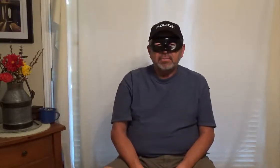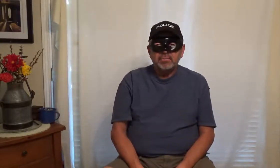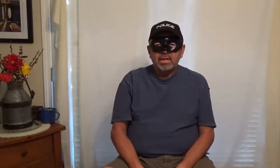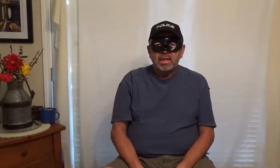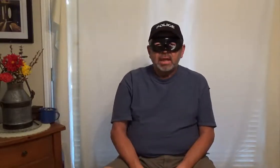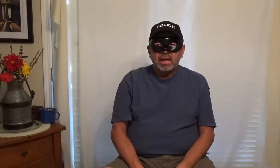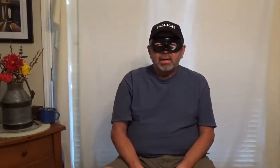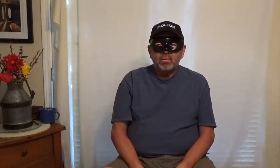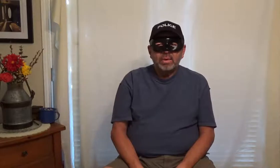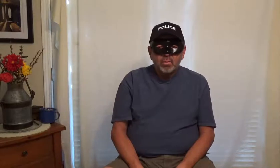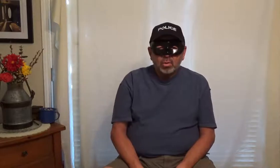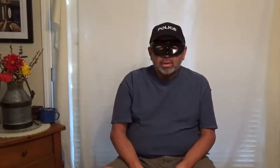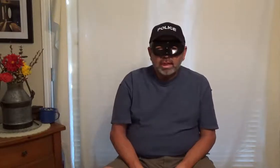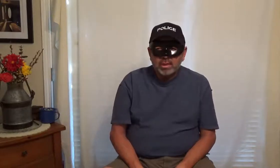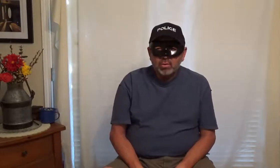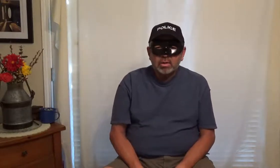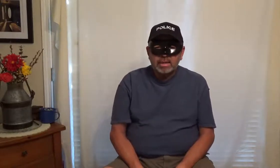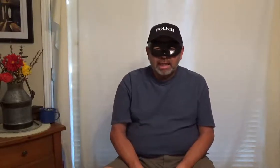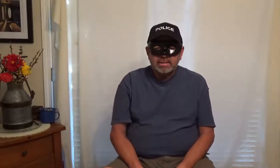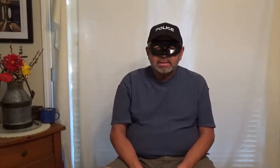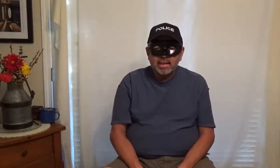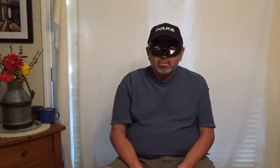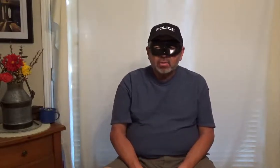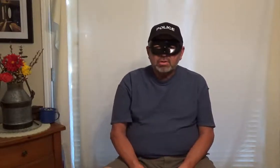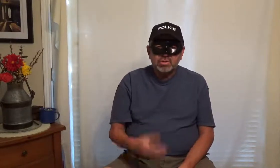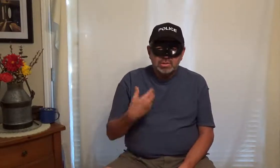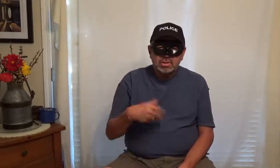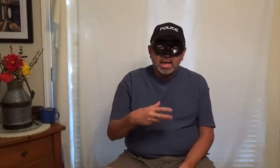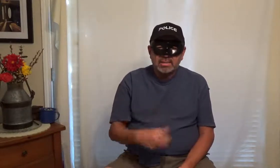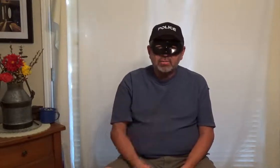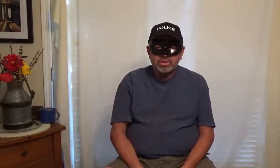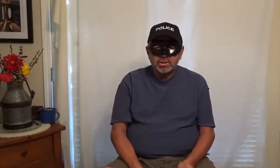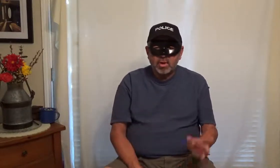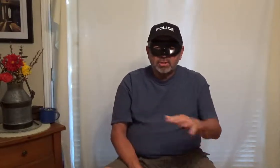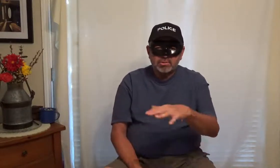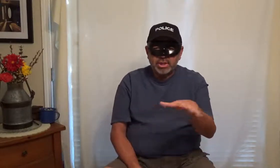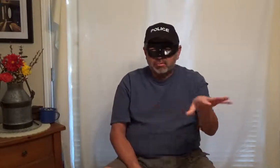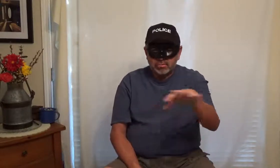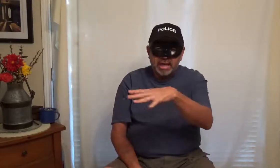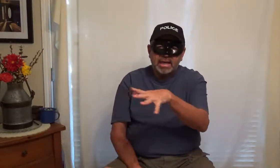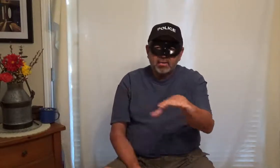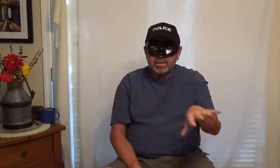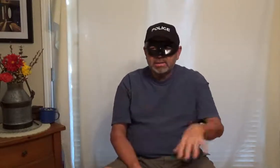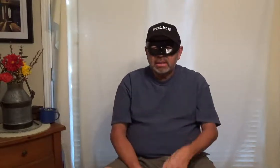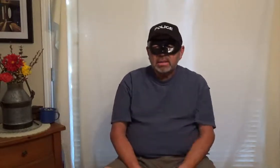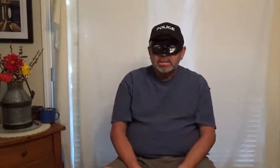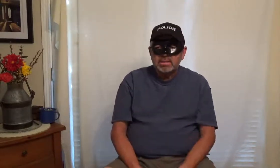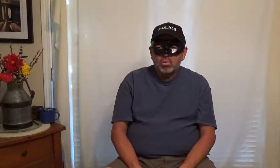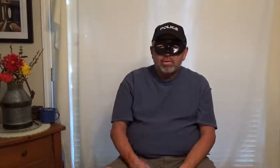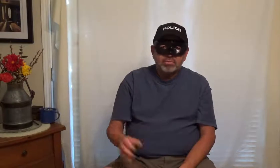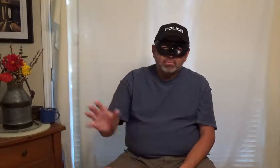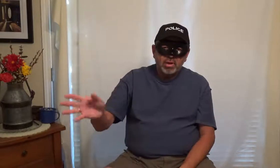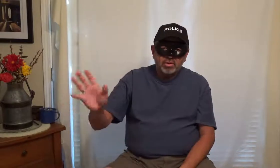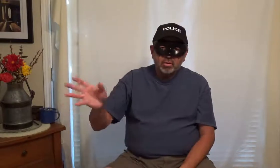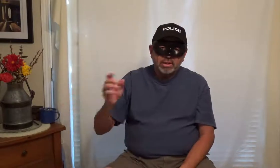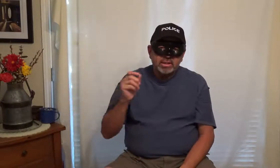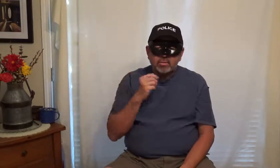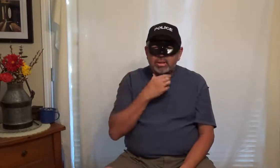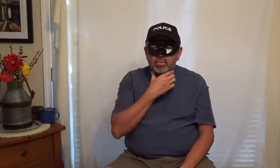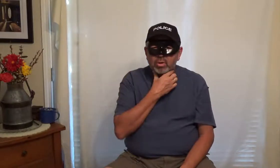we come to work one day we're working the gangs and we're in suits and ties and we used to go out and check for gang areas so we're having we're having a quick dinner we come we